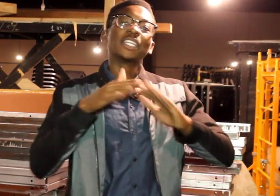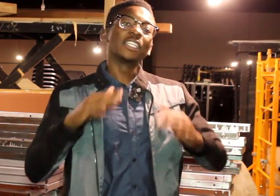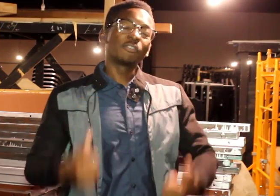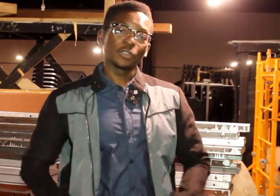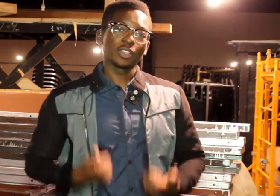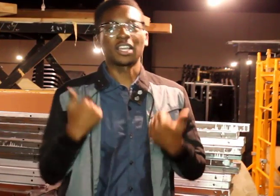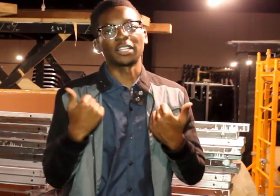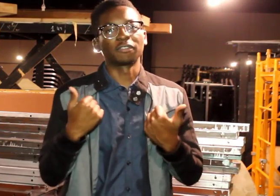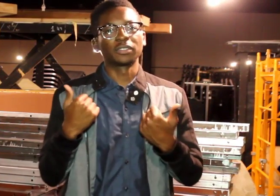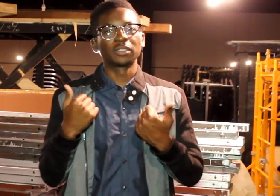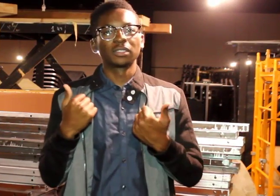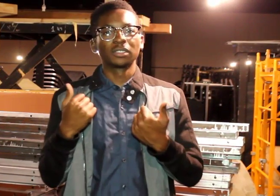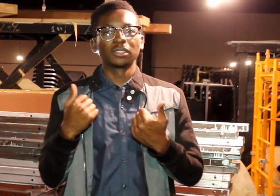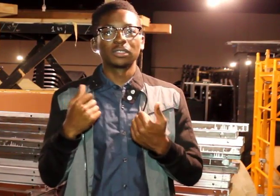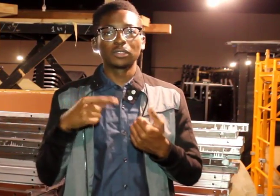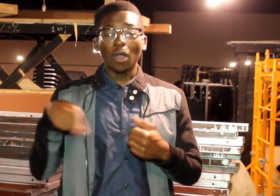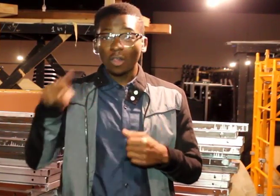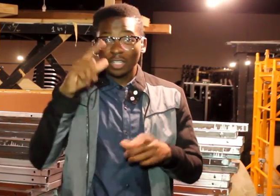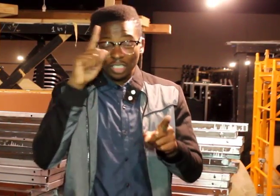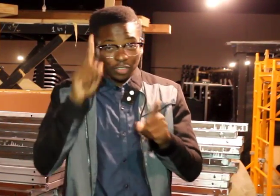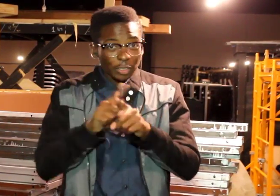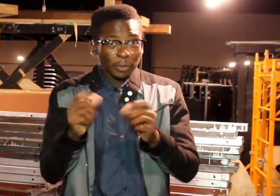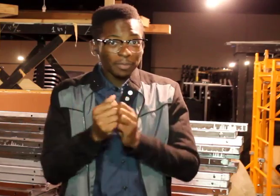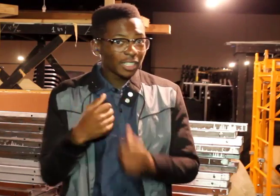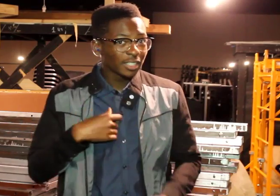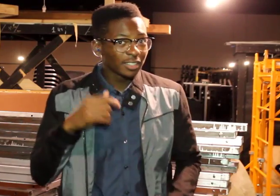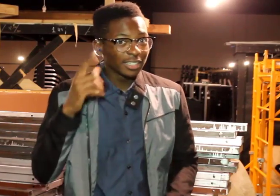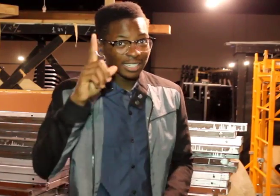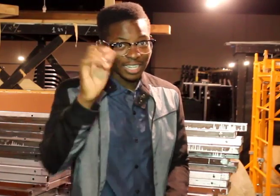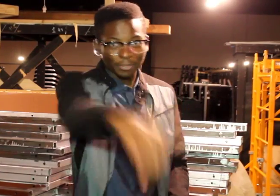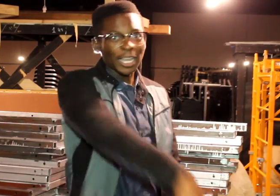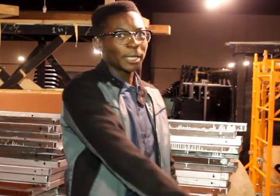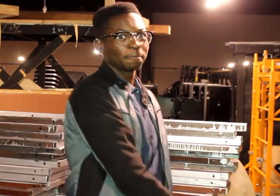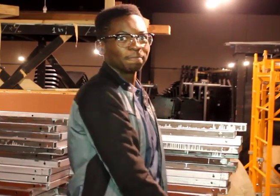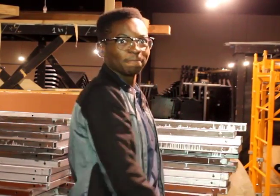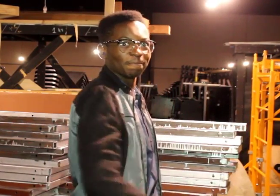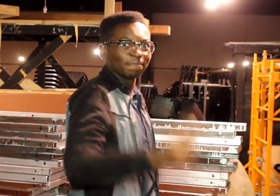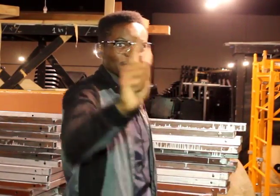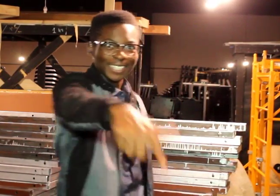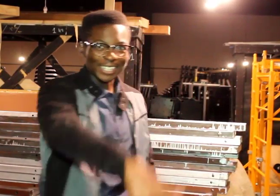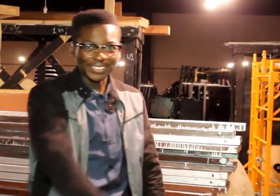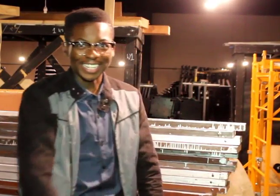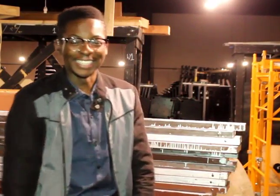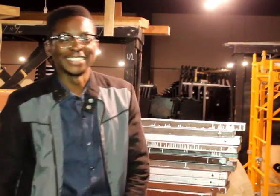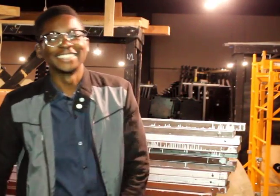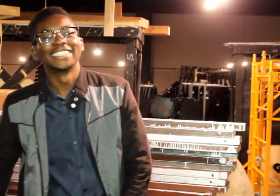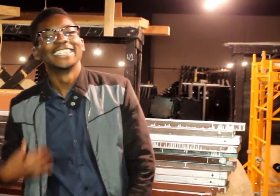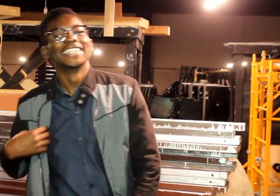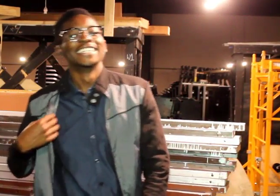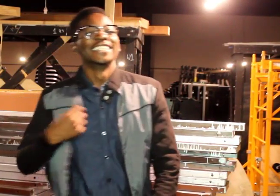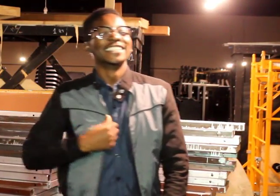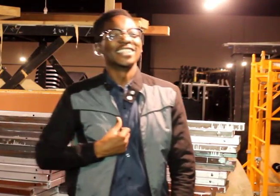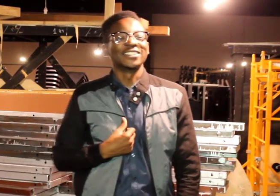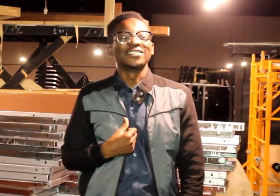peaceful life. You all agree with me? Is that right? All right. So,